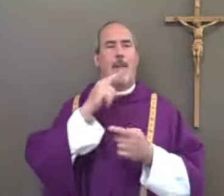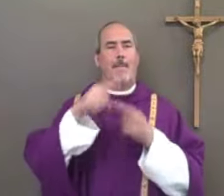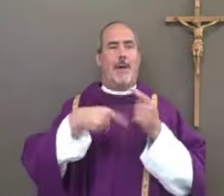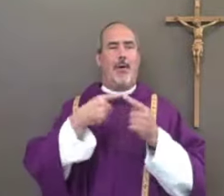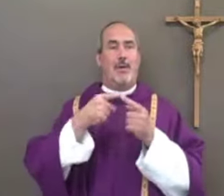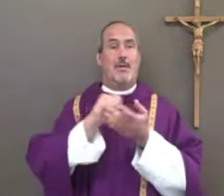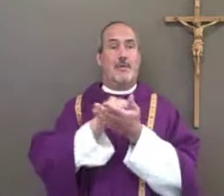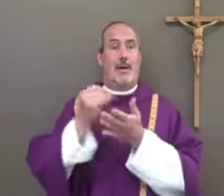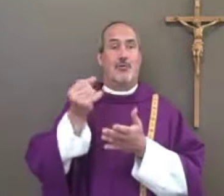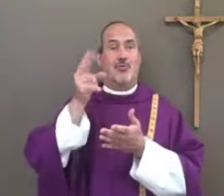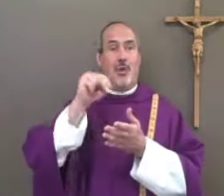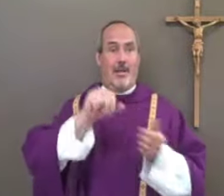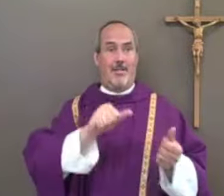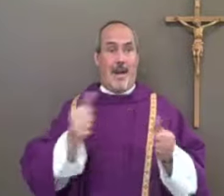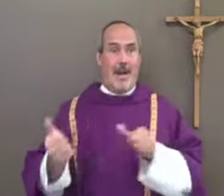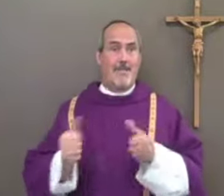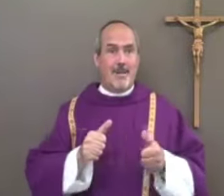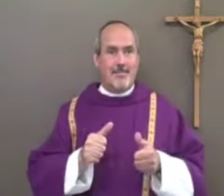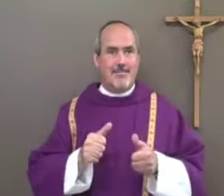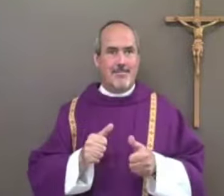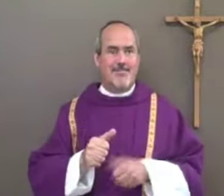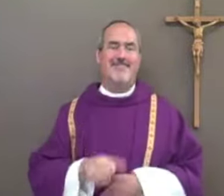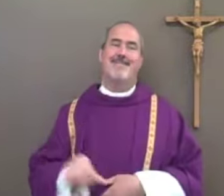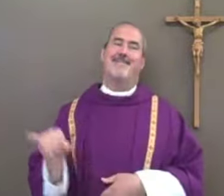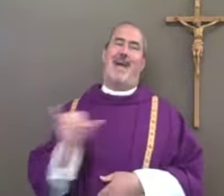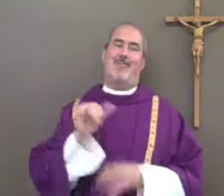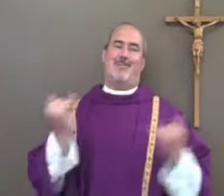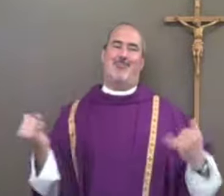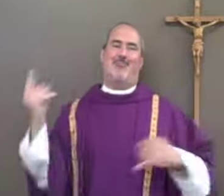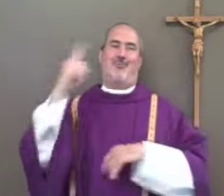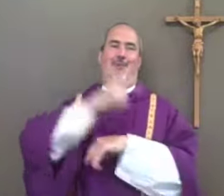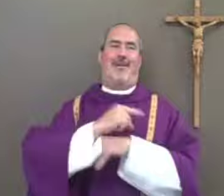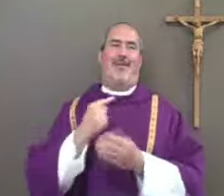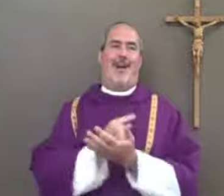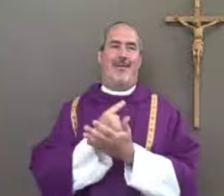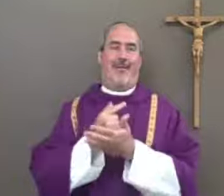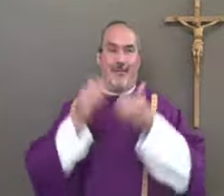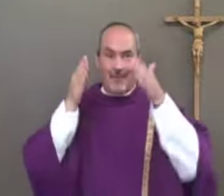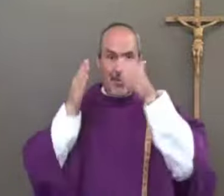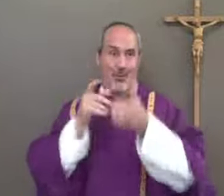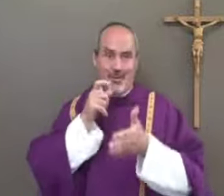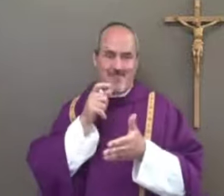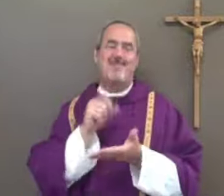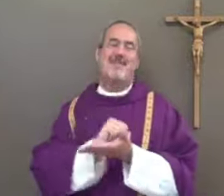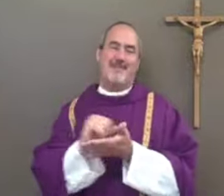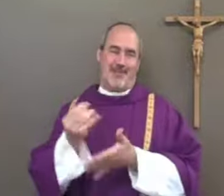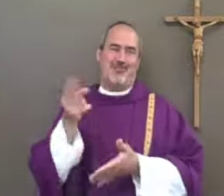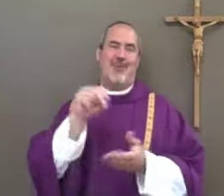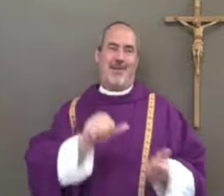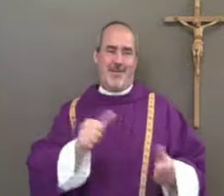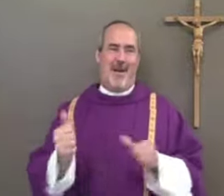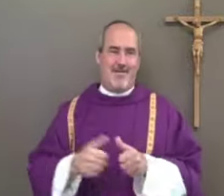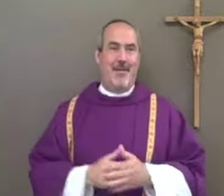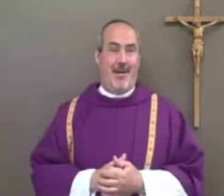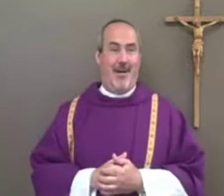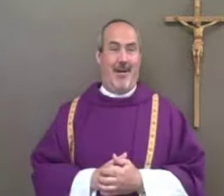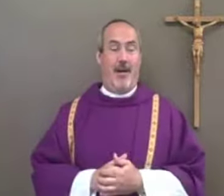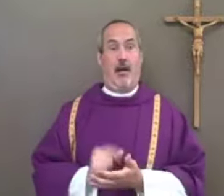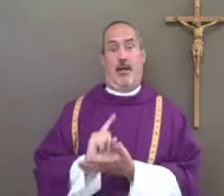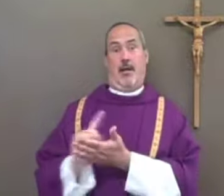Last week, the Gospel spoke of St. John the Baptist. Well, again today, the Gospel focuses on St. John the